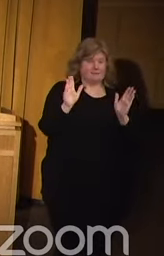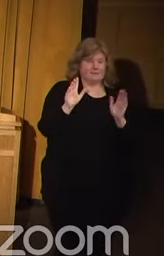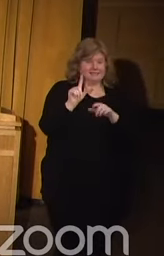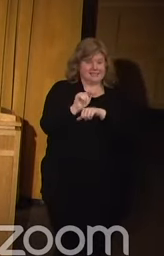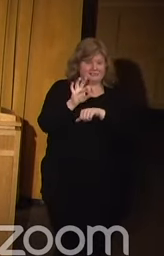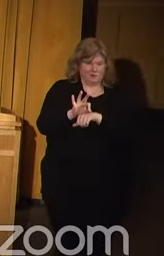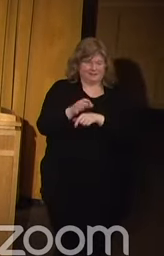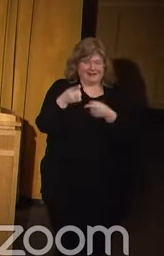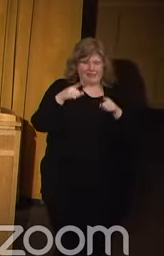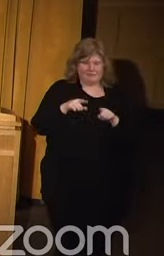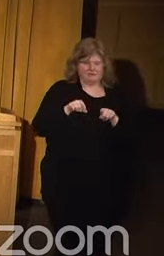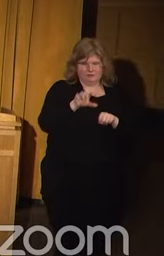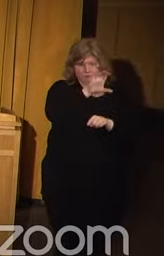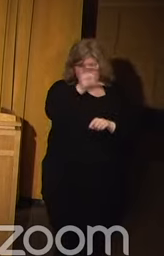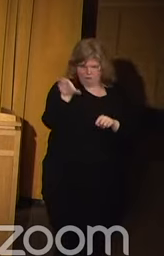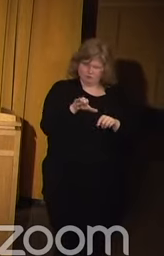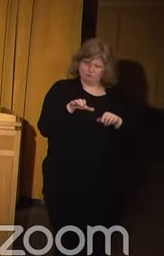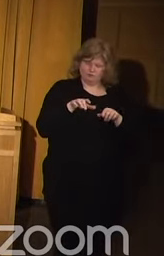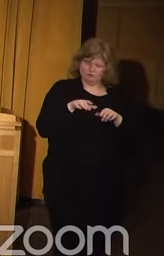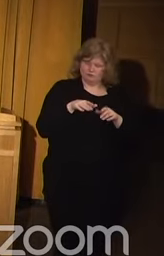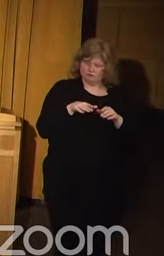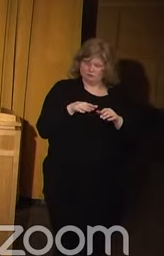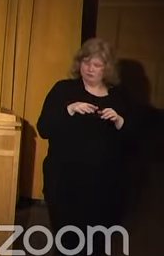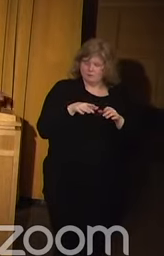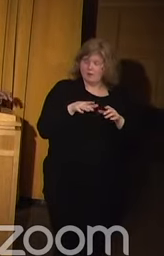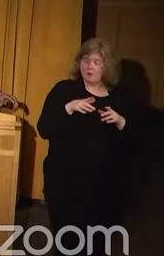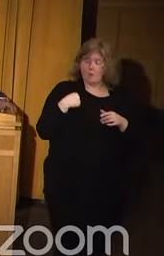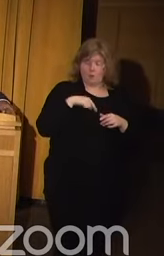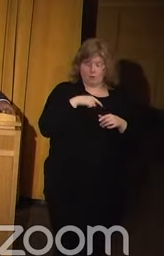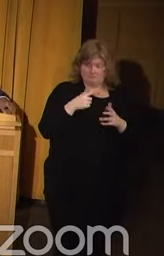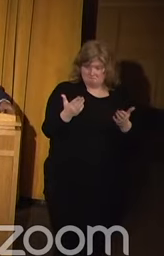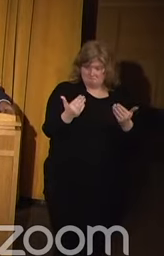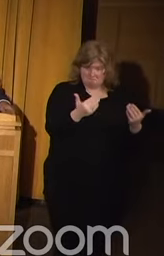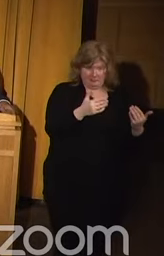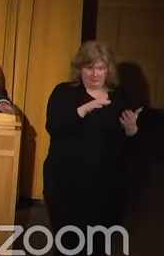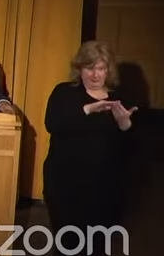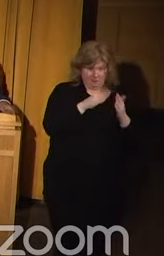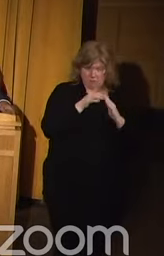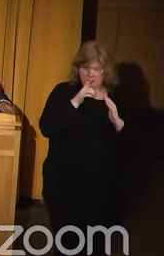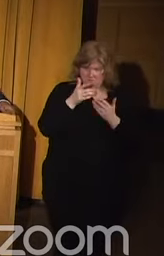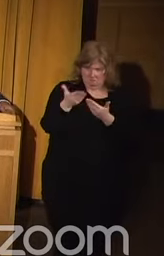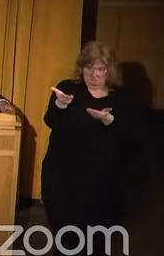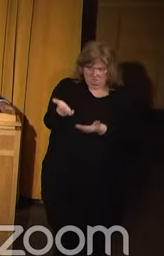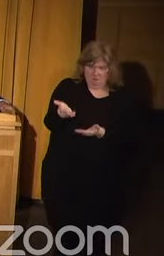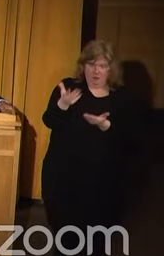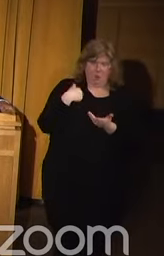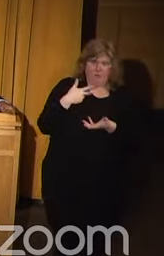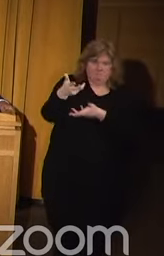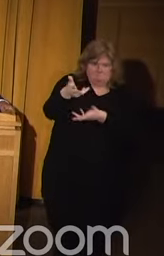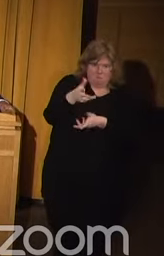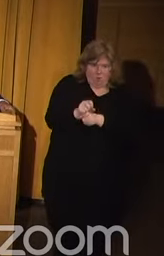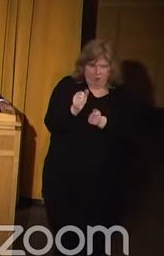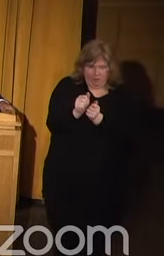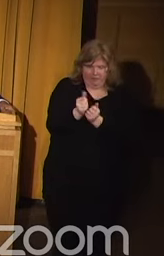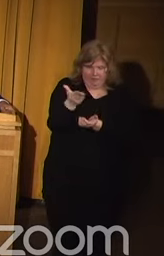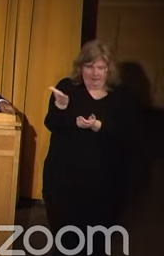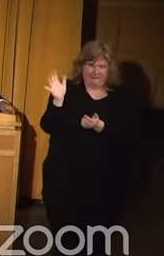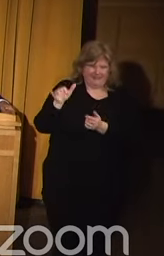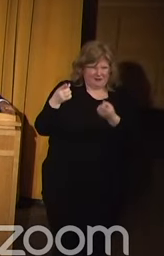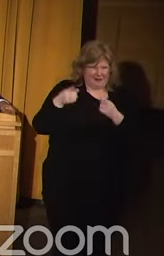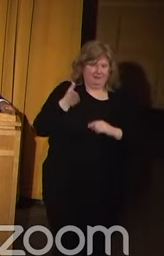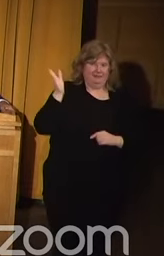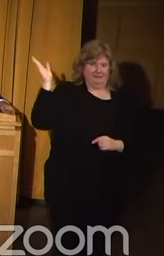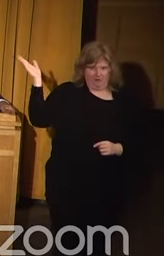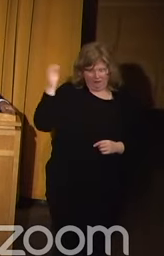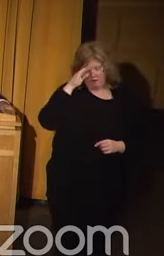It happened at Zoom, but we take the community as it is given to us, and we work with them, and that's what we did there,